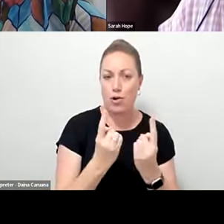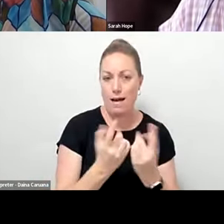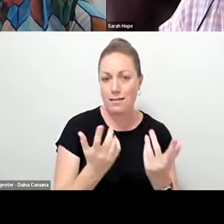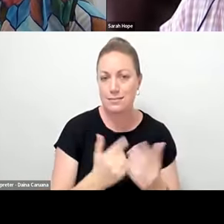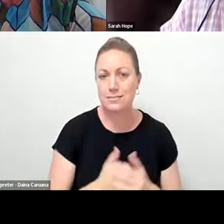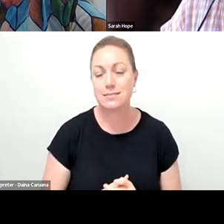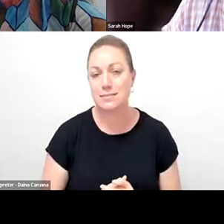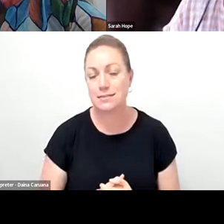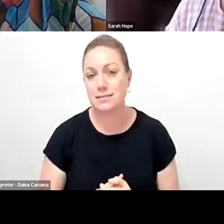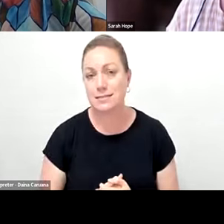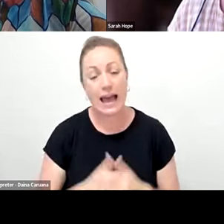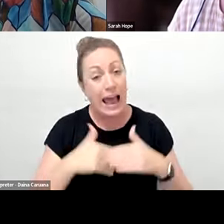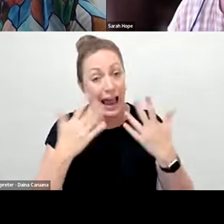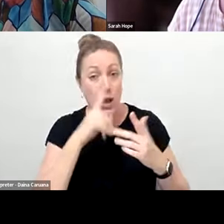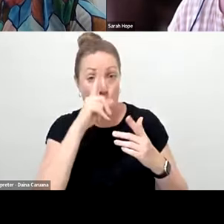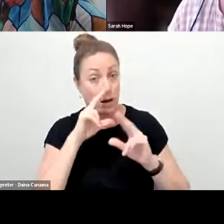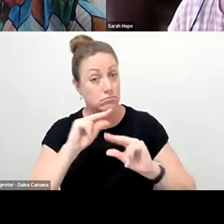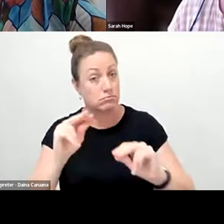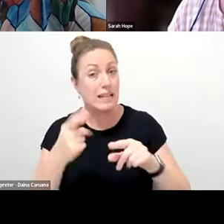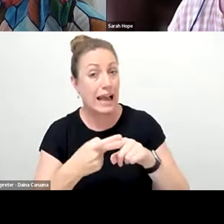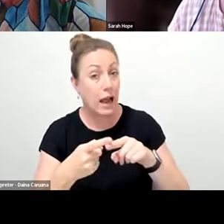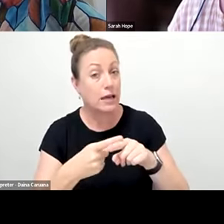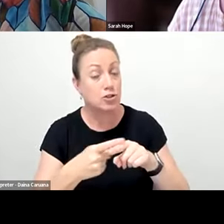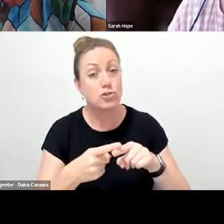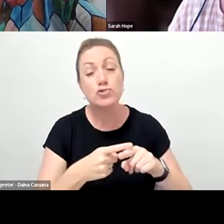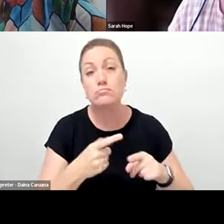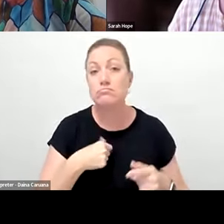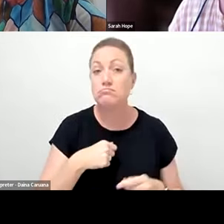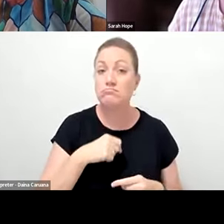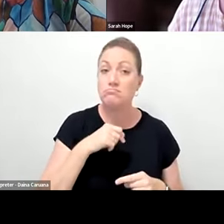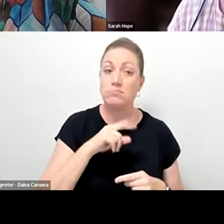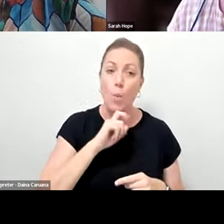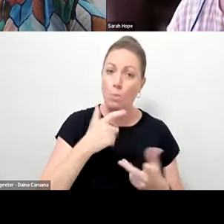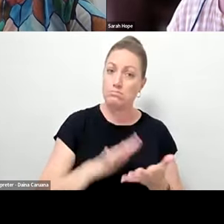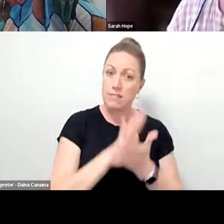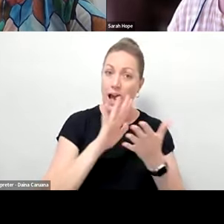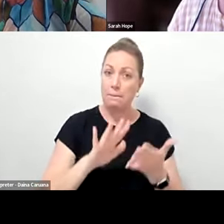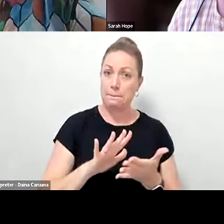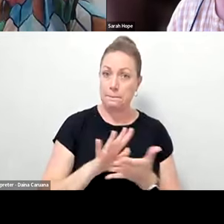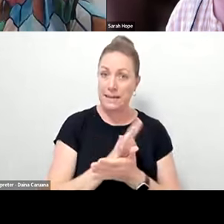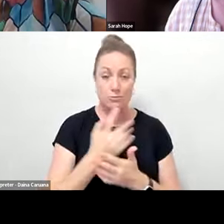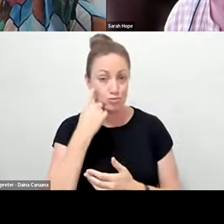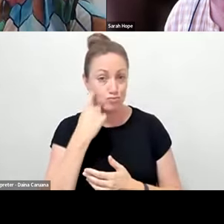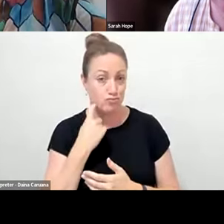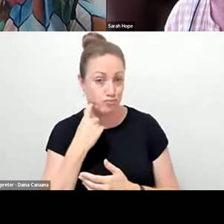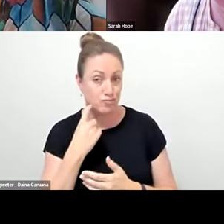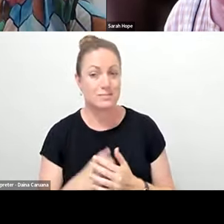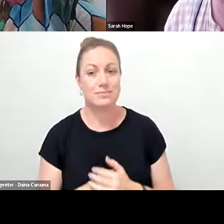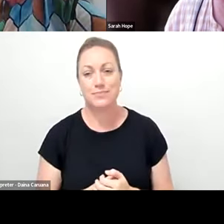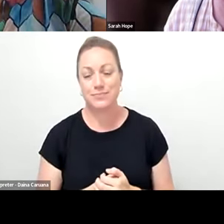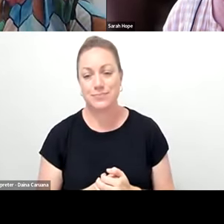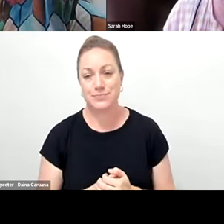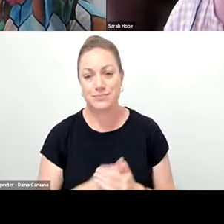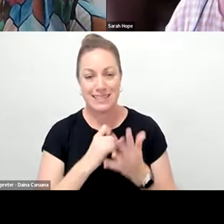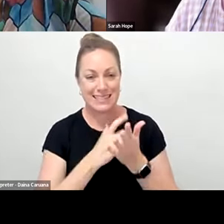anywhere that want, that can speak English will be very happy for it. I think all young people want to know how to find a friend,